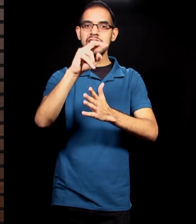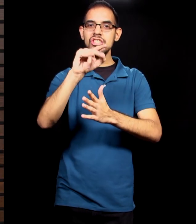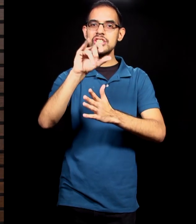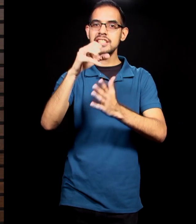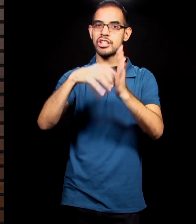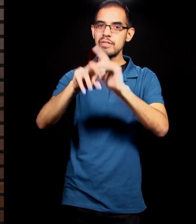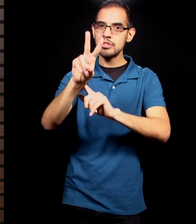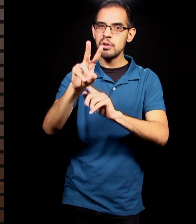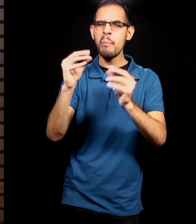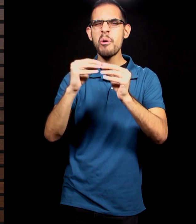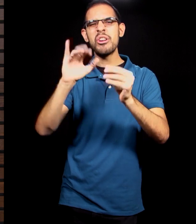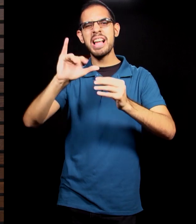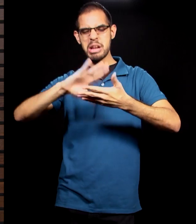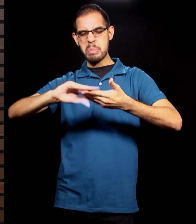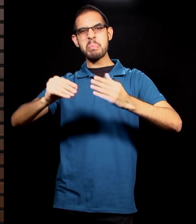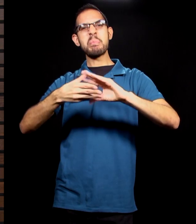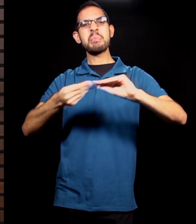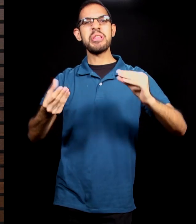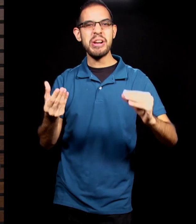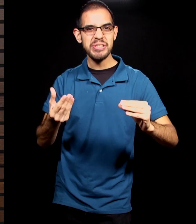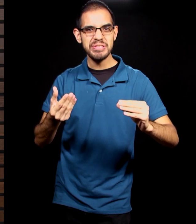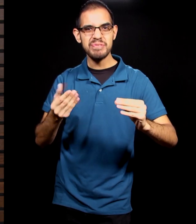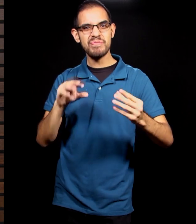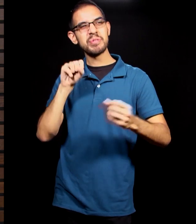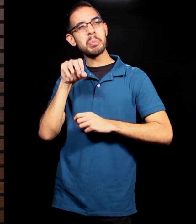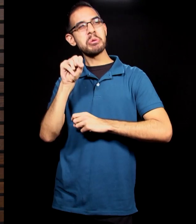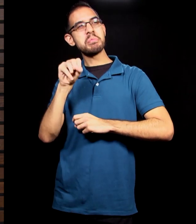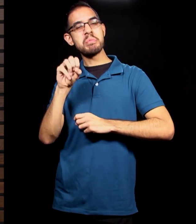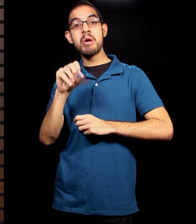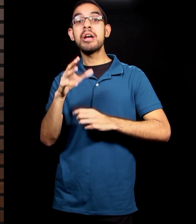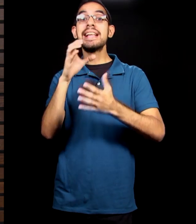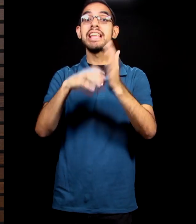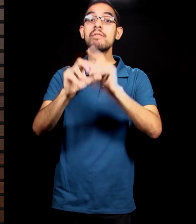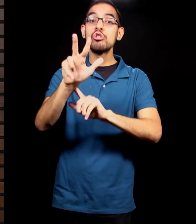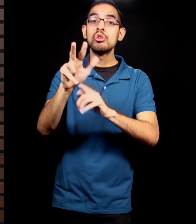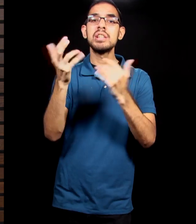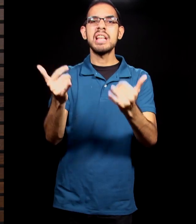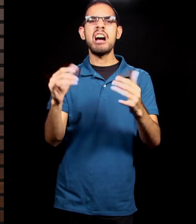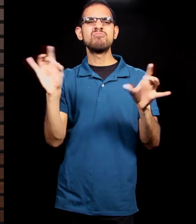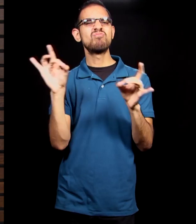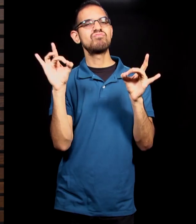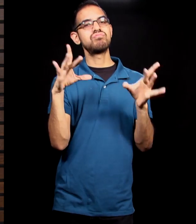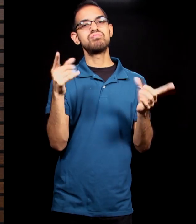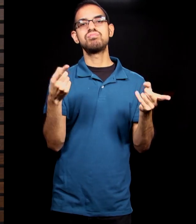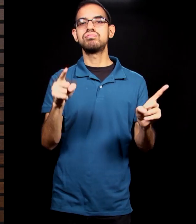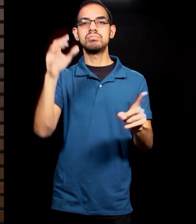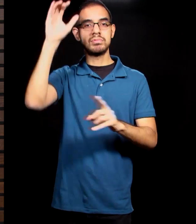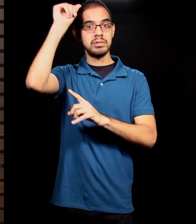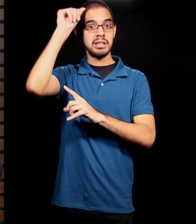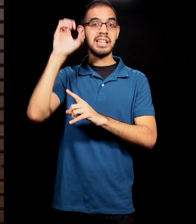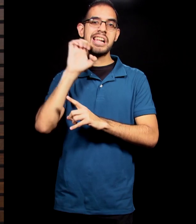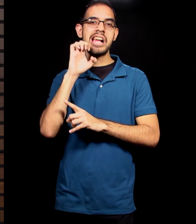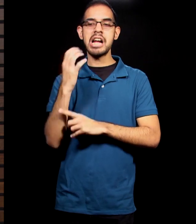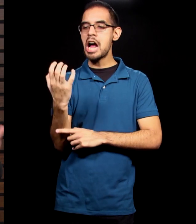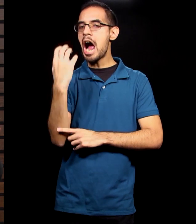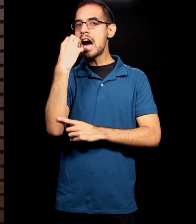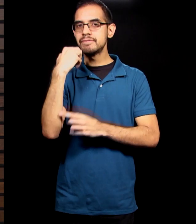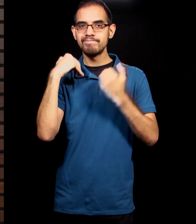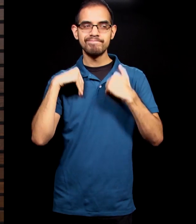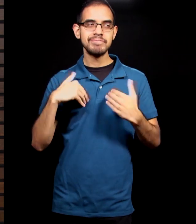narrative form. And now in chapter 3, we have the great tragedy of humanity. As we know in the story, when God created everything,